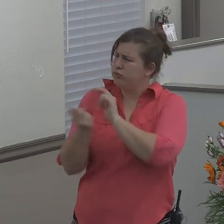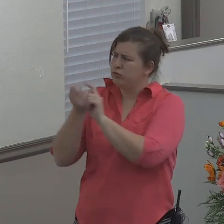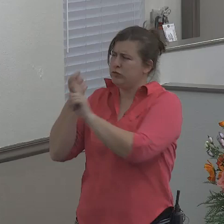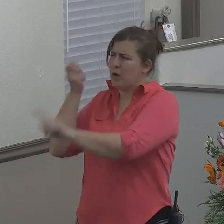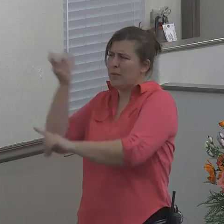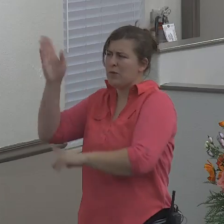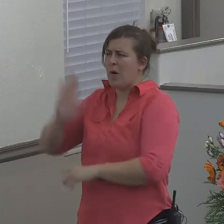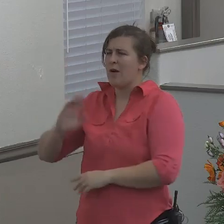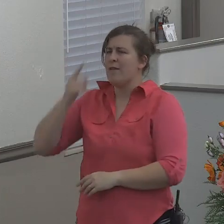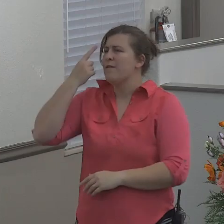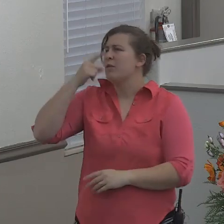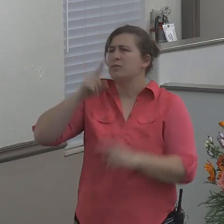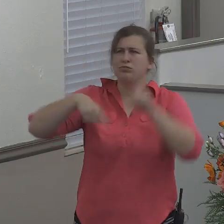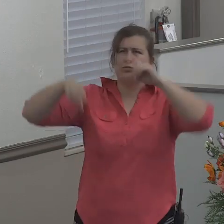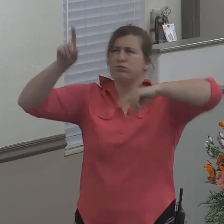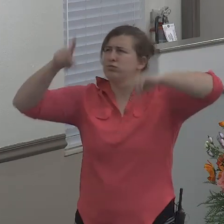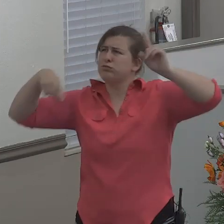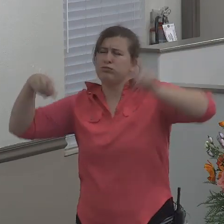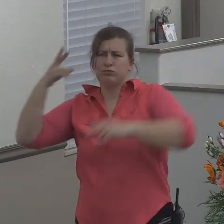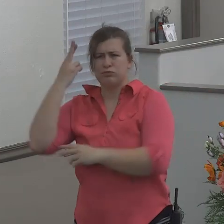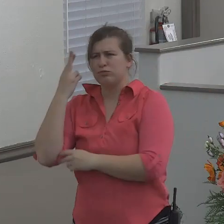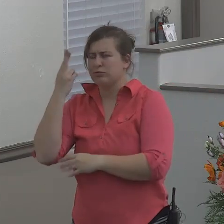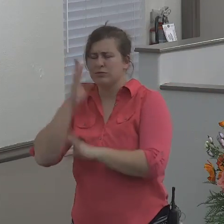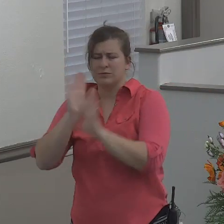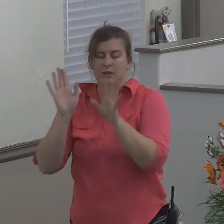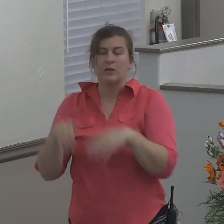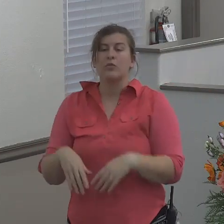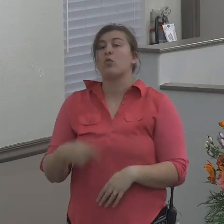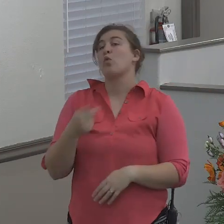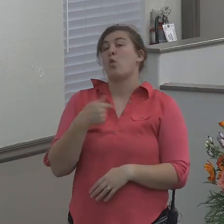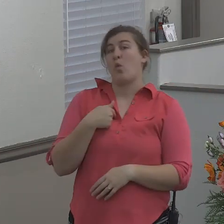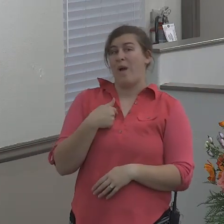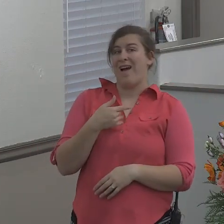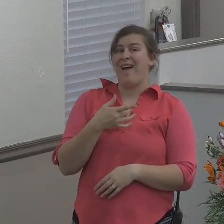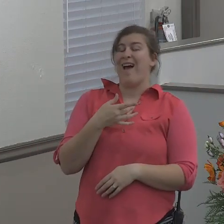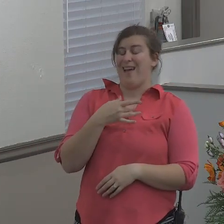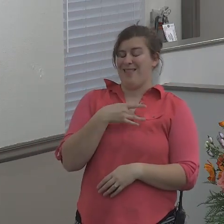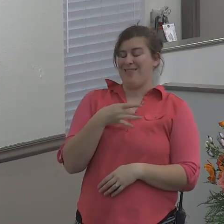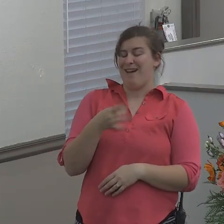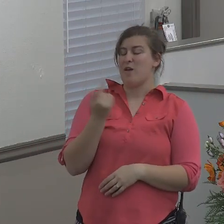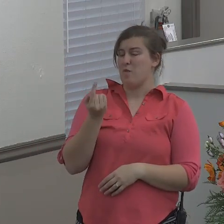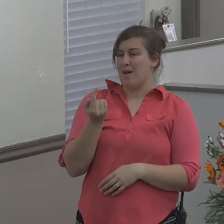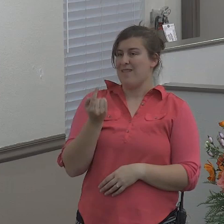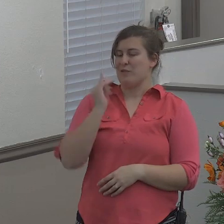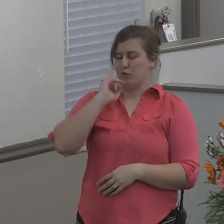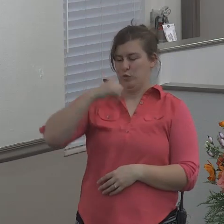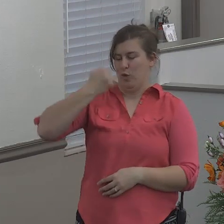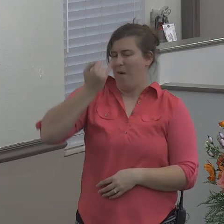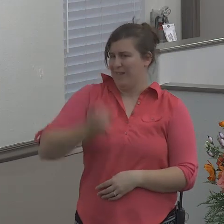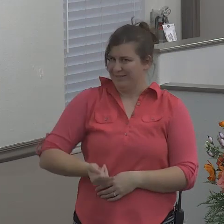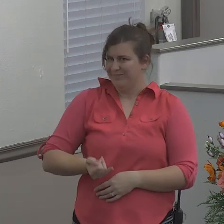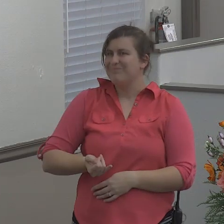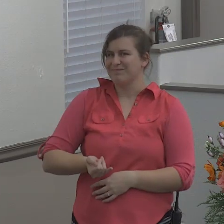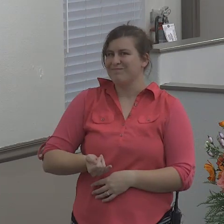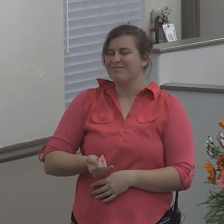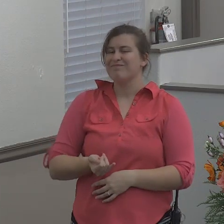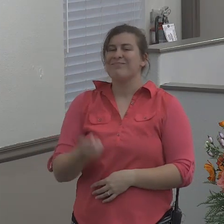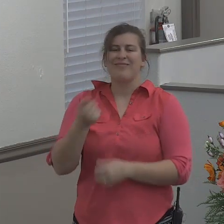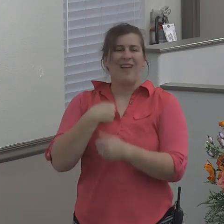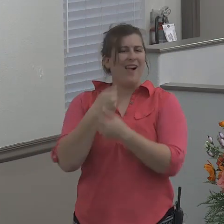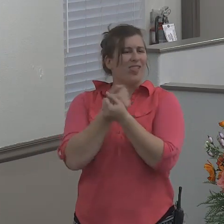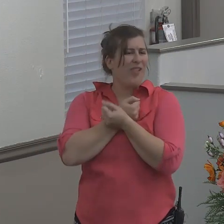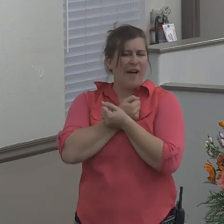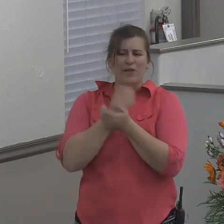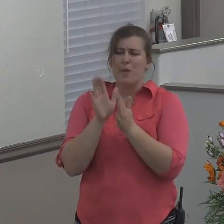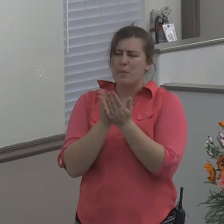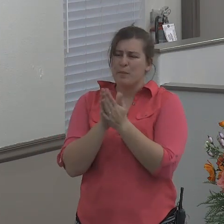various reasons. One of my favorite accounts in the Bible is Jonah. I love the book of Jonah.